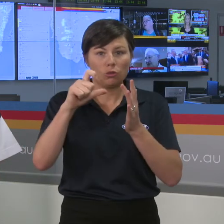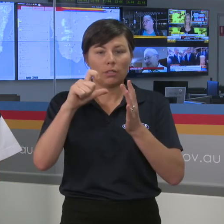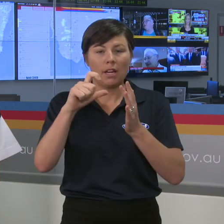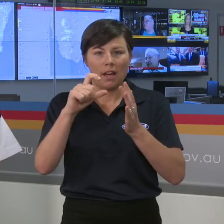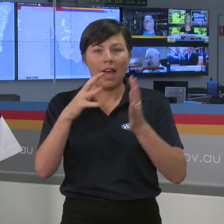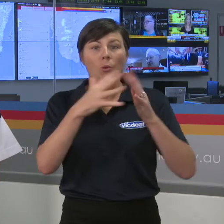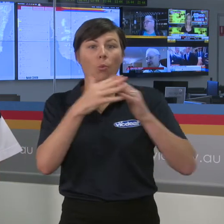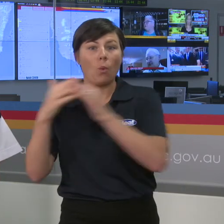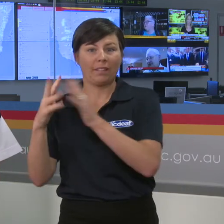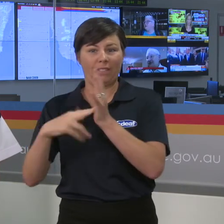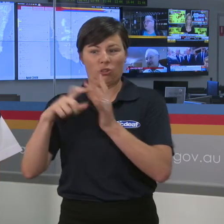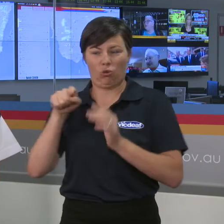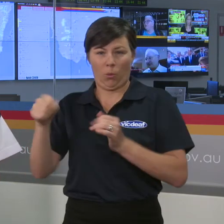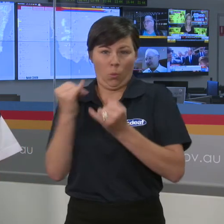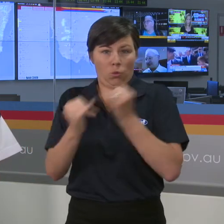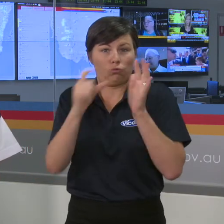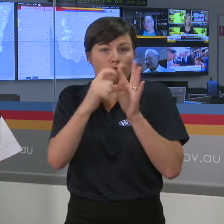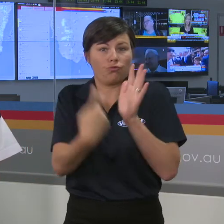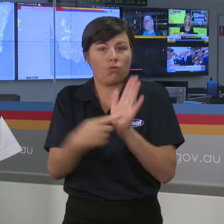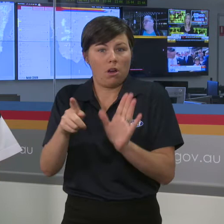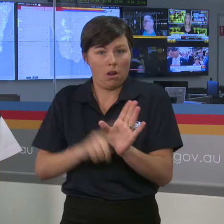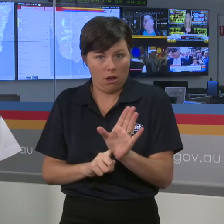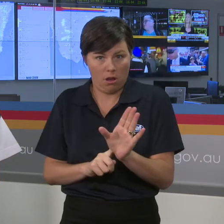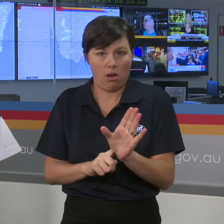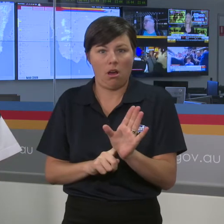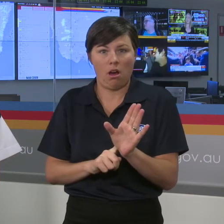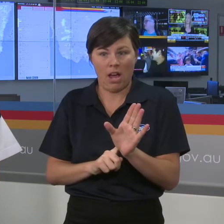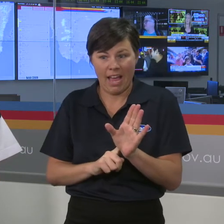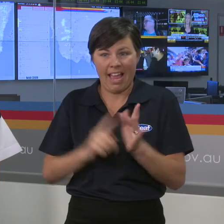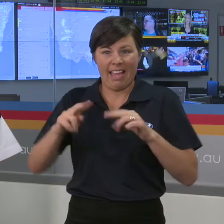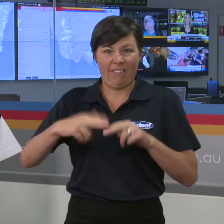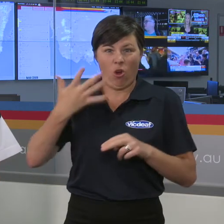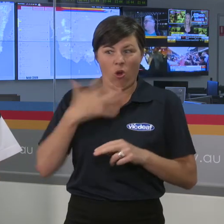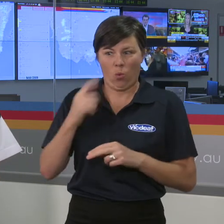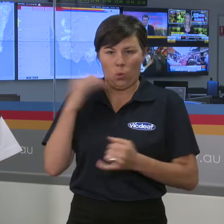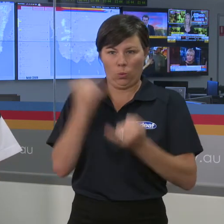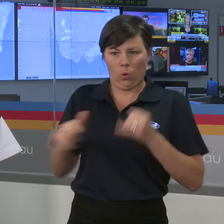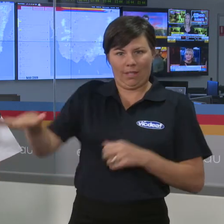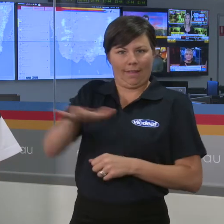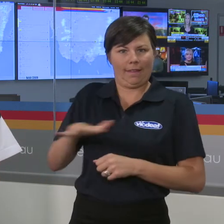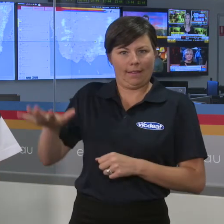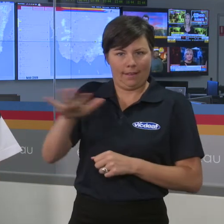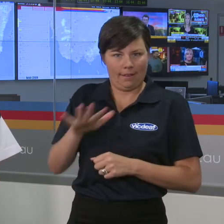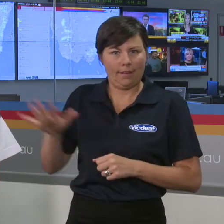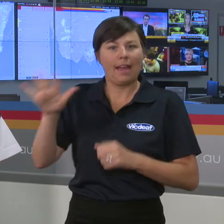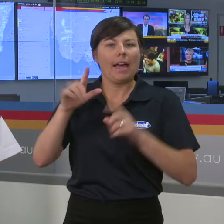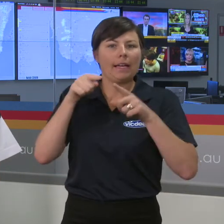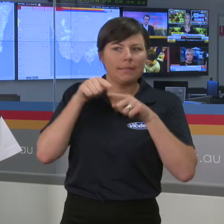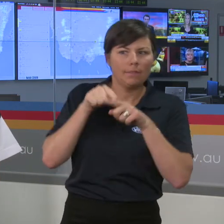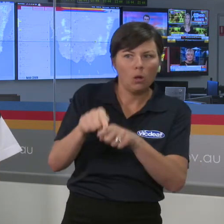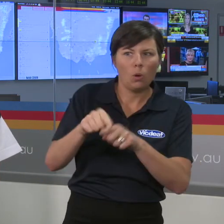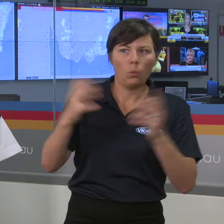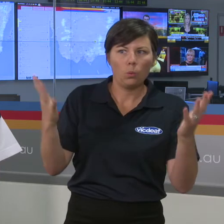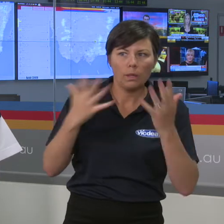Victoria, that will be where we see the most significant impact of heat and obviously it's depending on whether we have wind and very